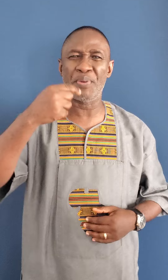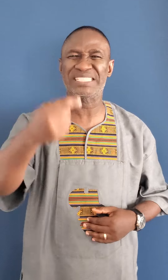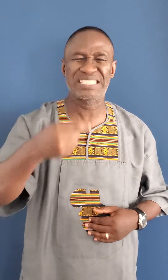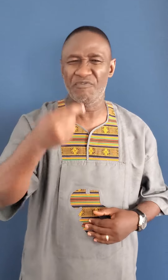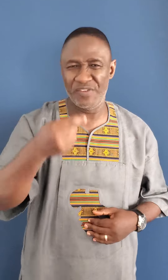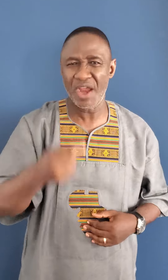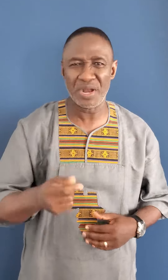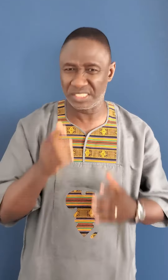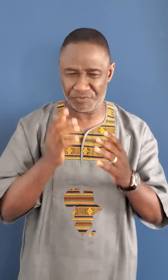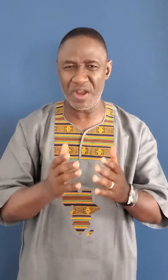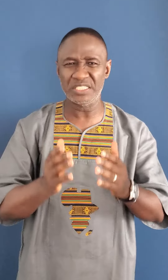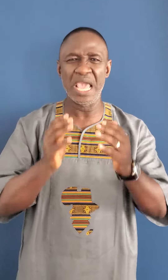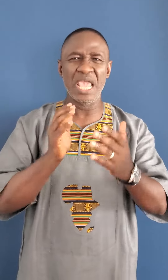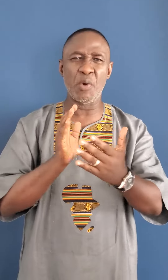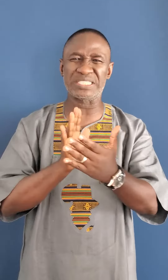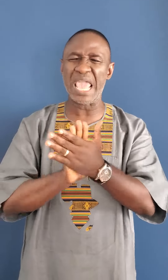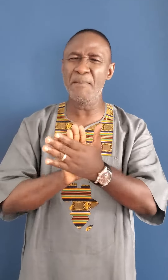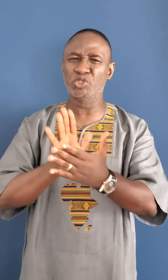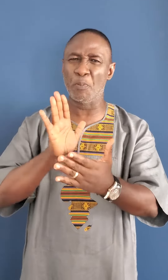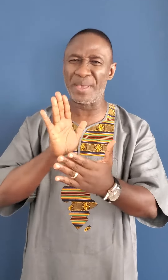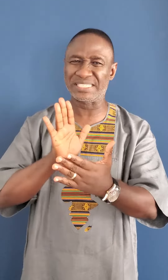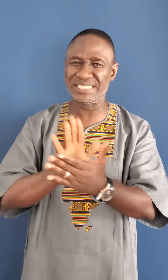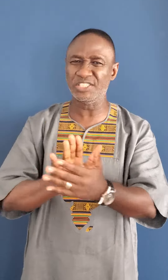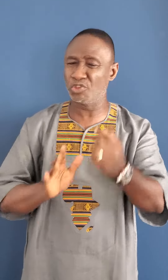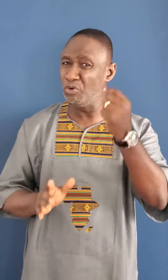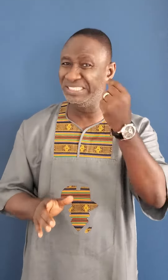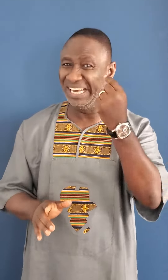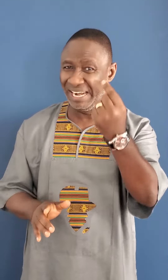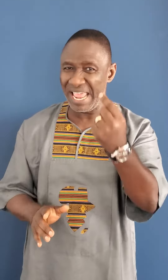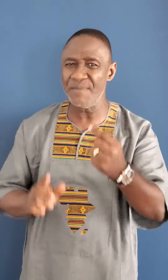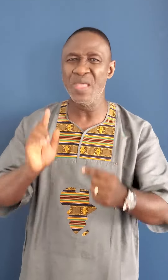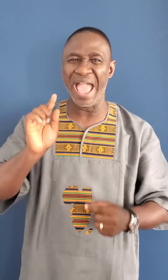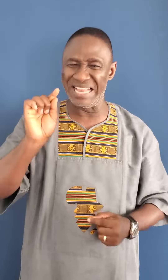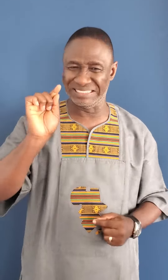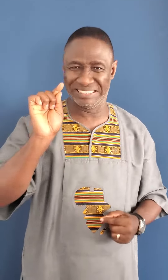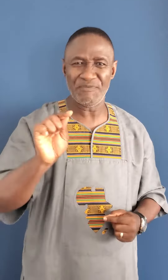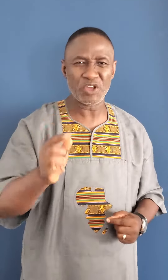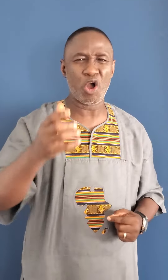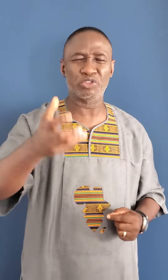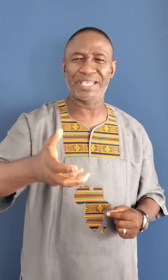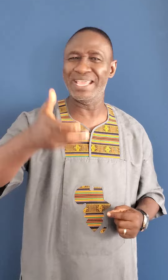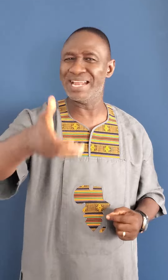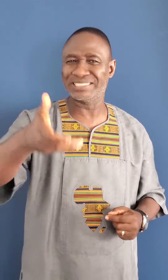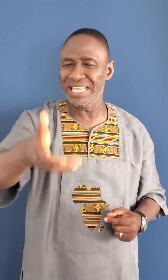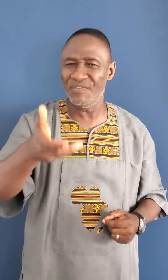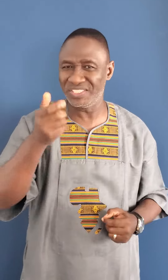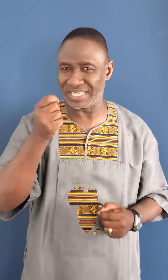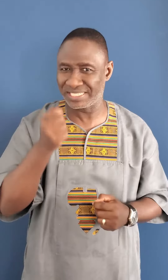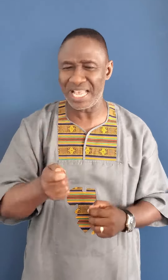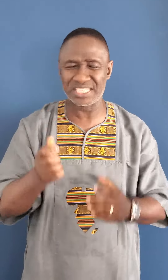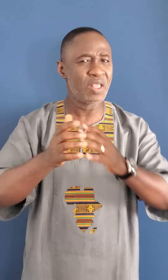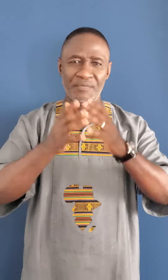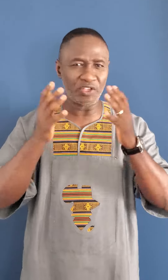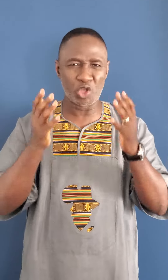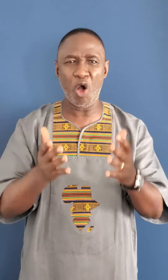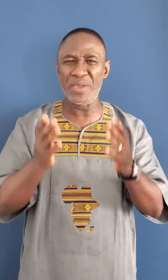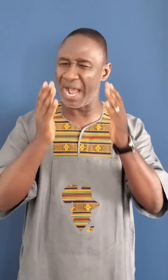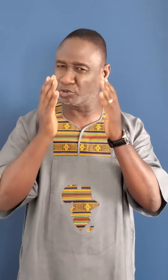perseverance friends he was able to persist through delay and difficulty in achieving success this whole week i'm